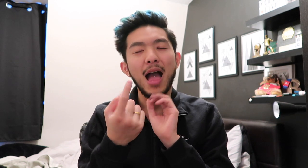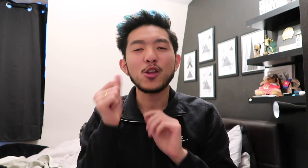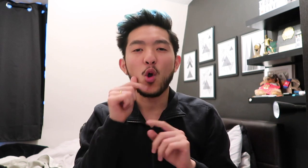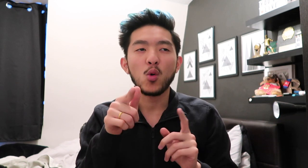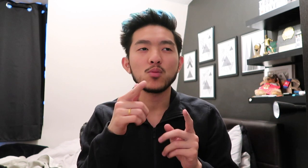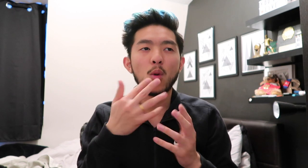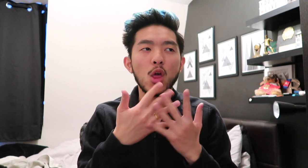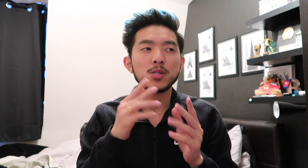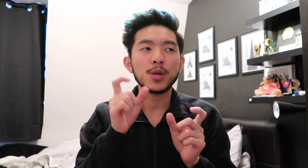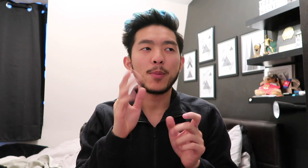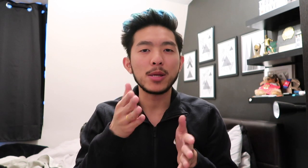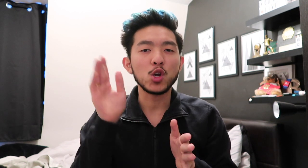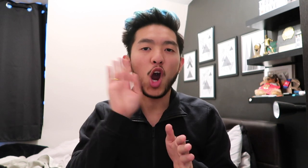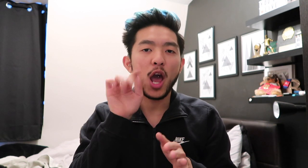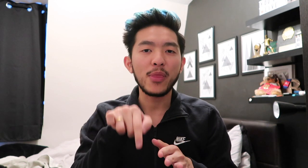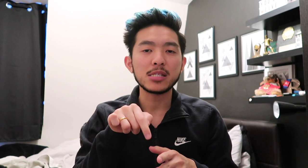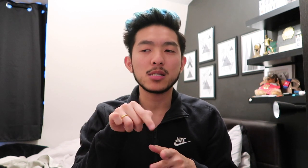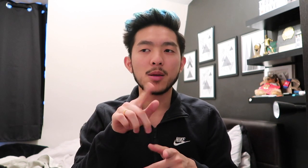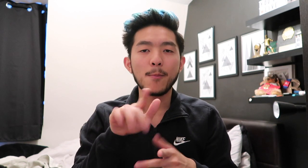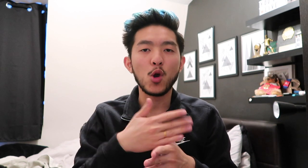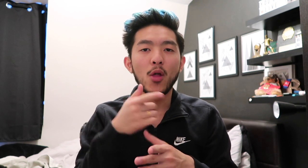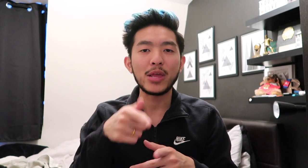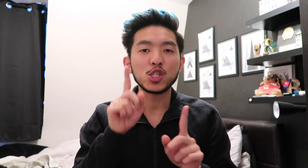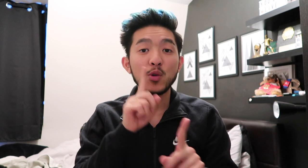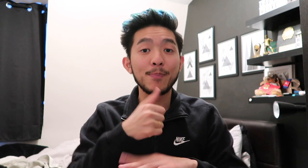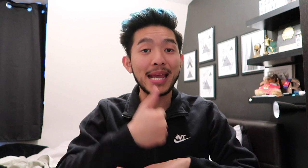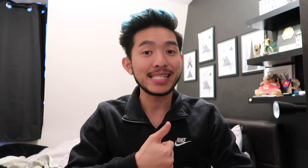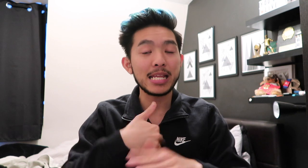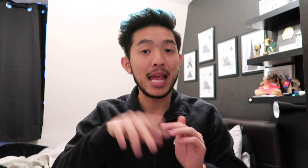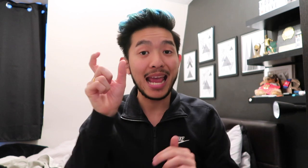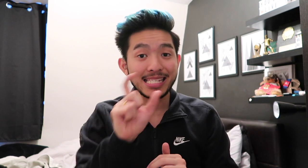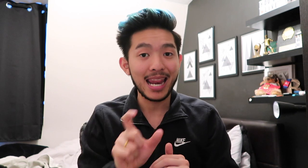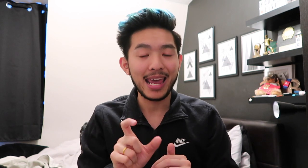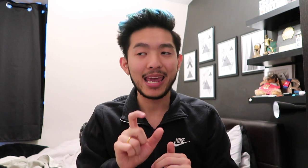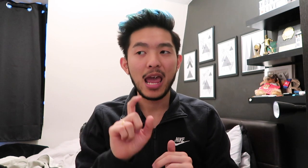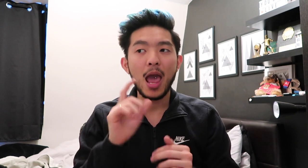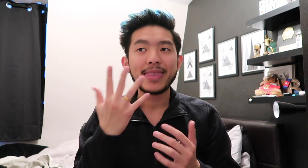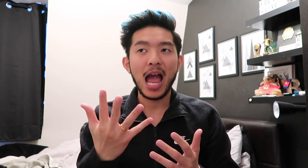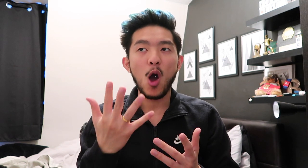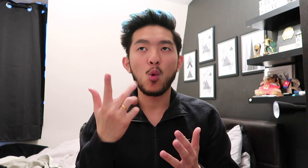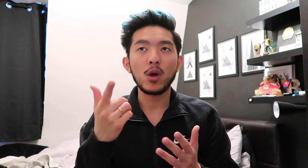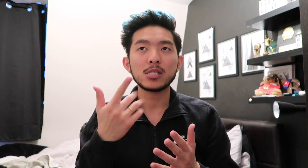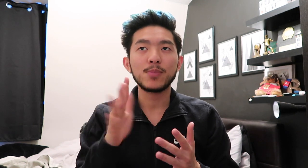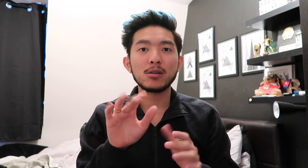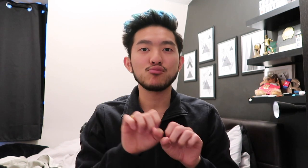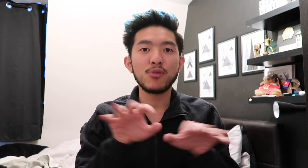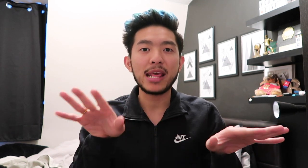I know lots of people are about to hear this because they do have been seeing it Now, it's been really